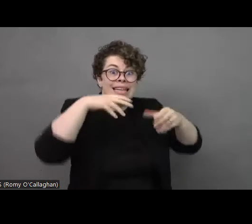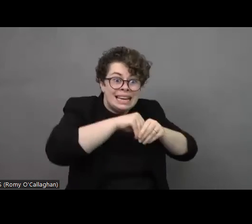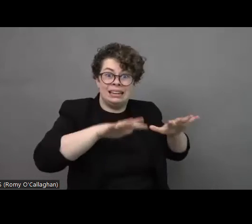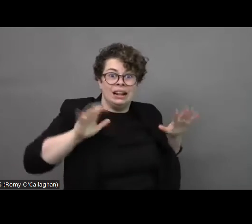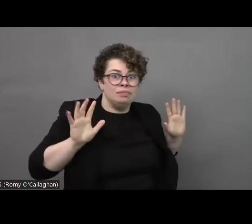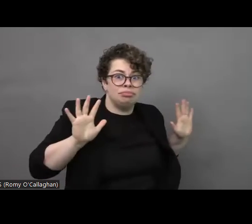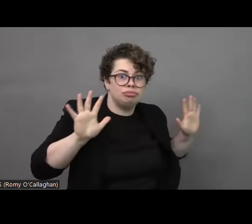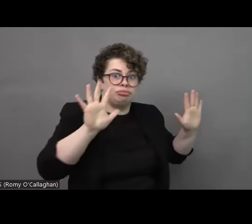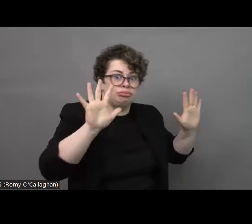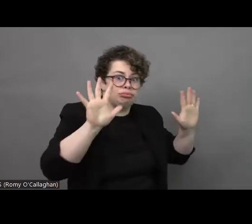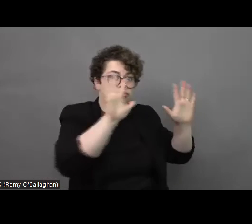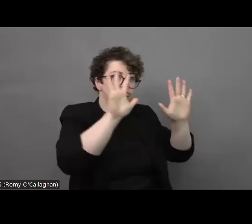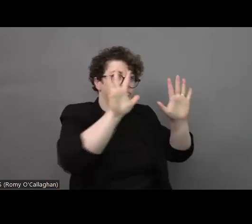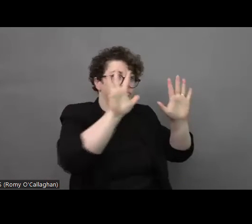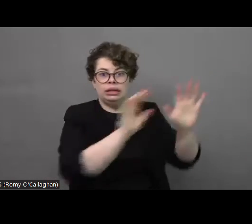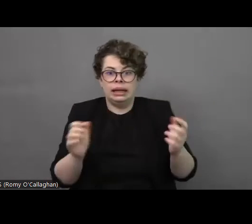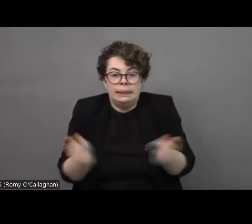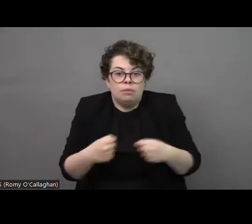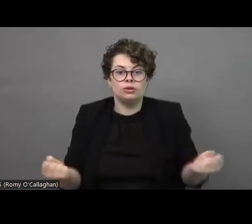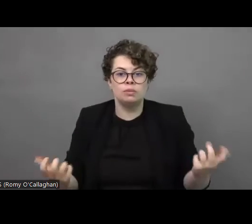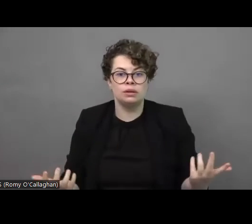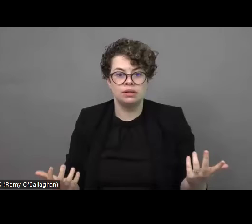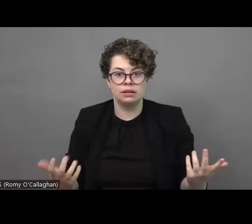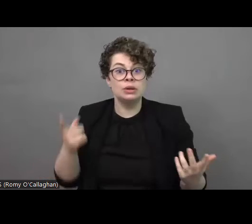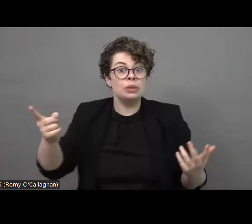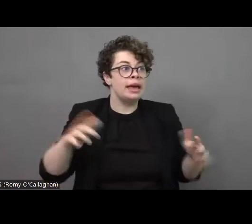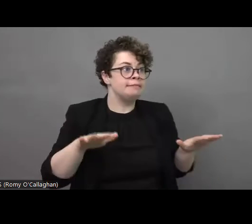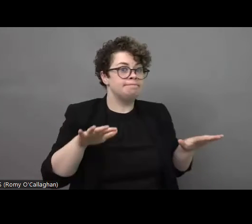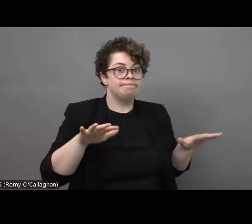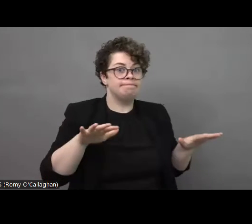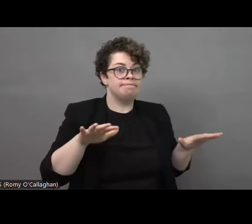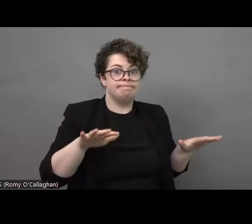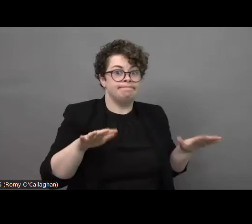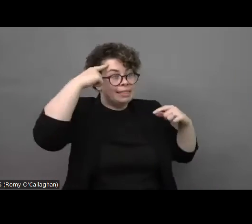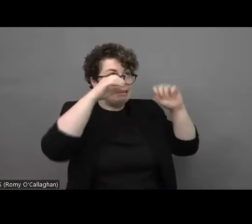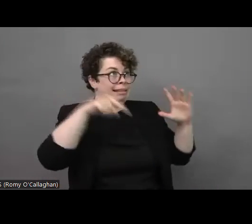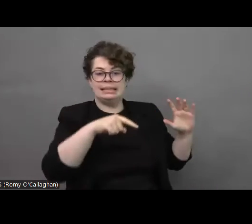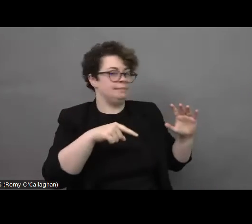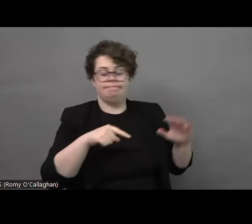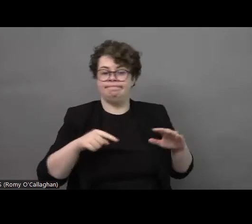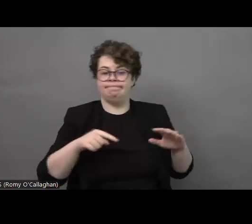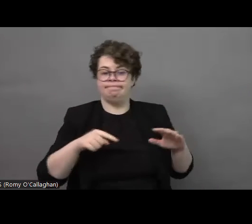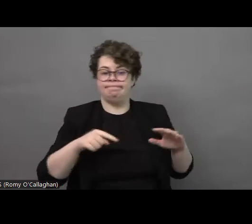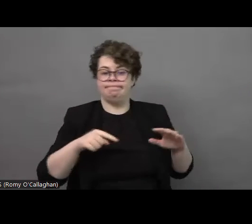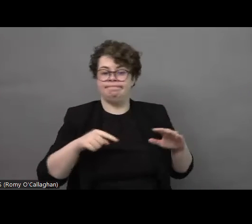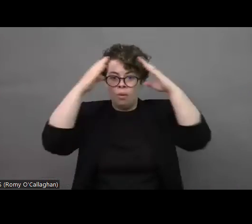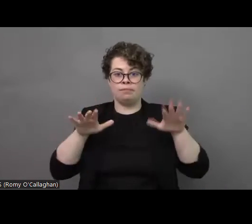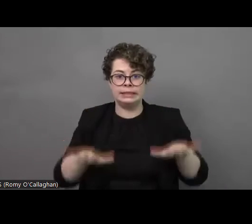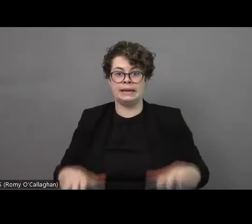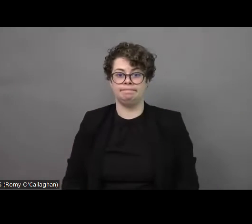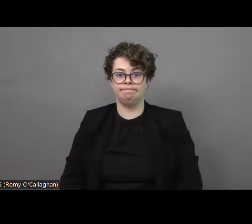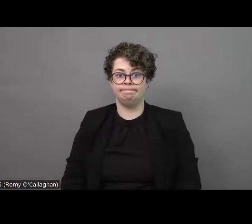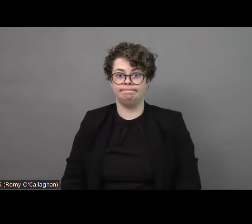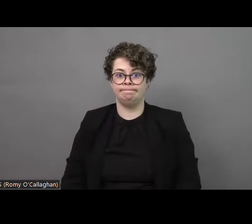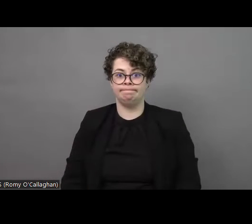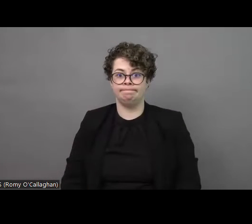boarding the train is practically not possible so they stay at home and actually